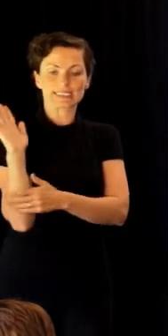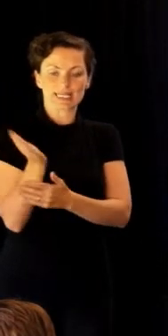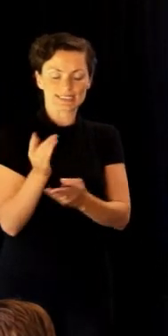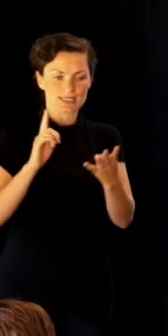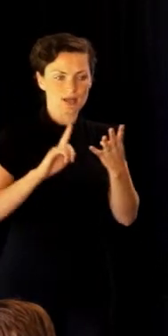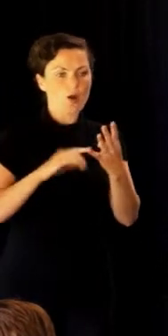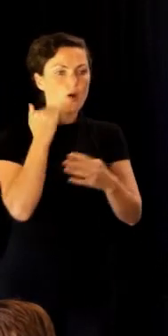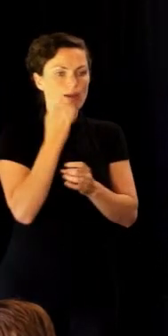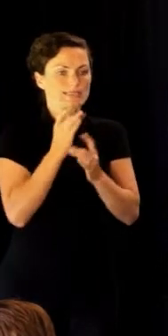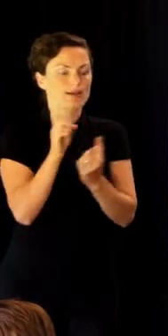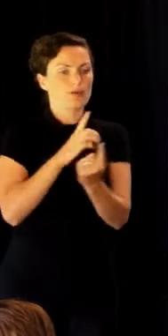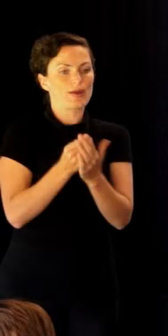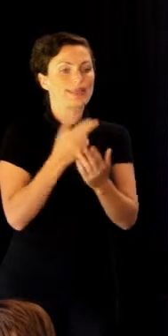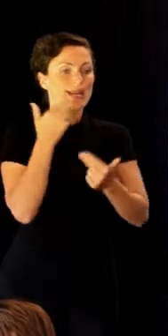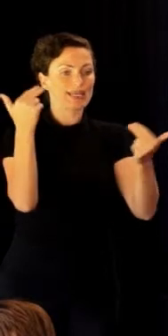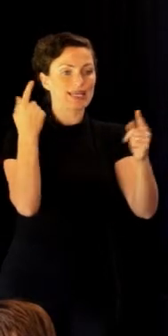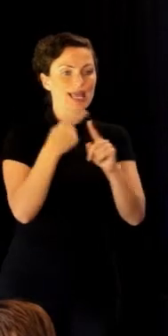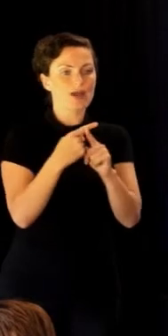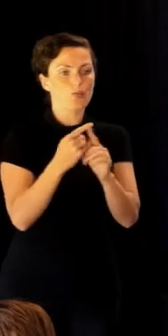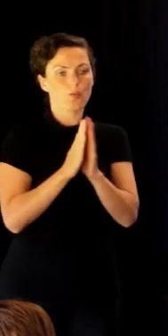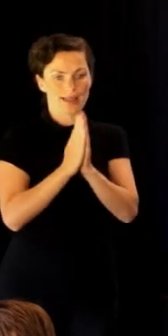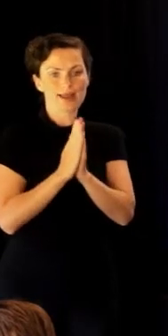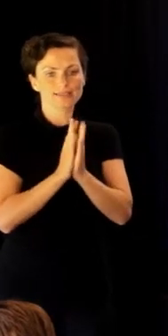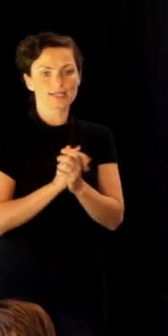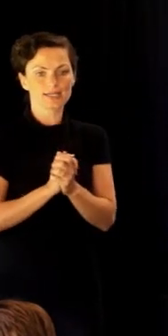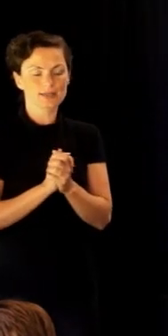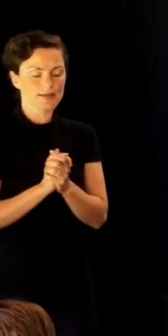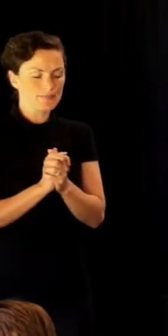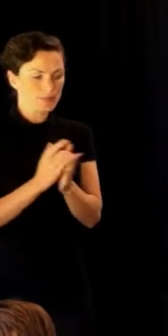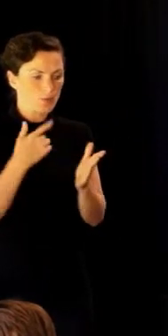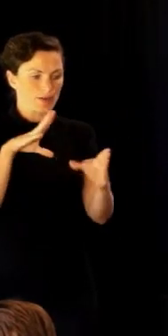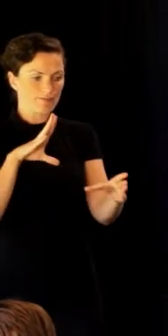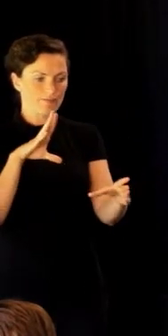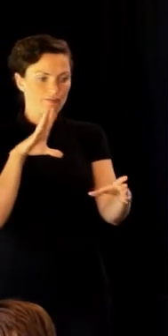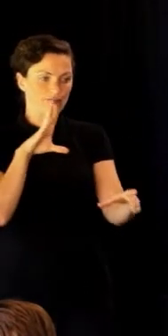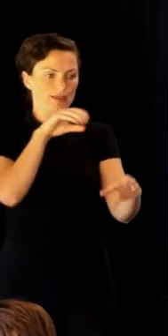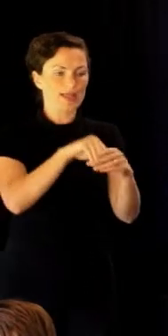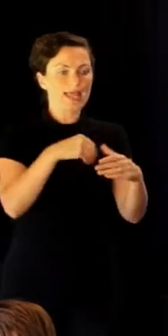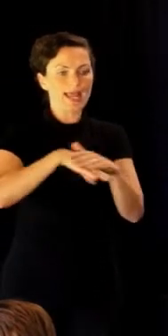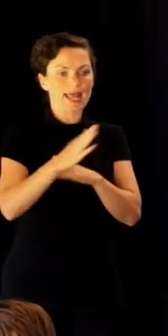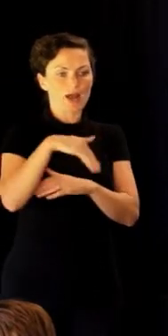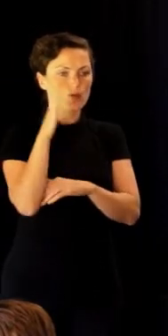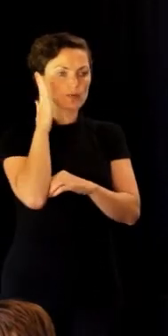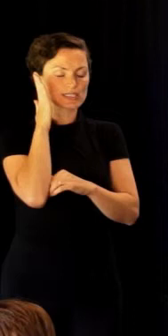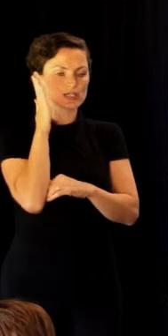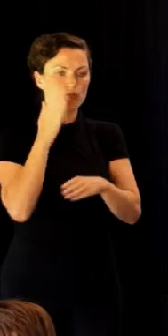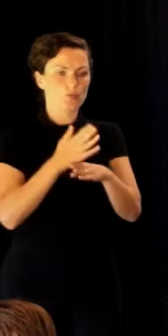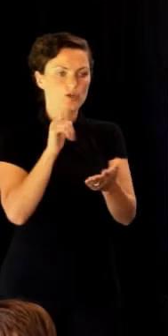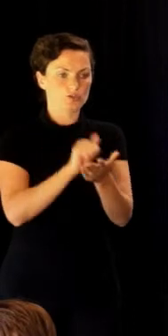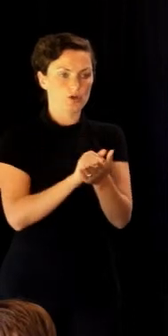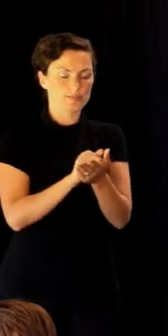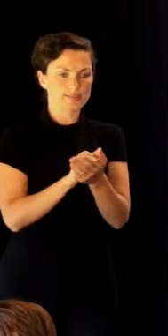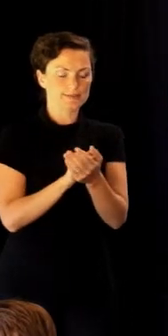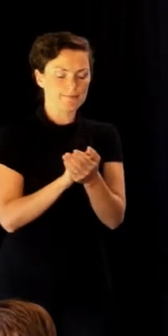waiata. We've just built that into residential educational workshops from all ages and